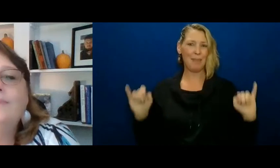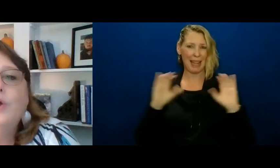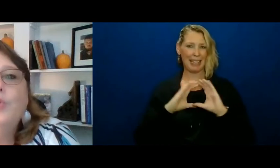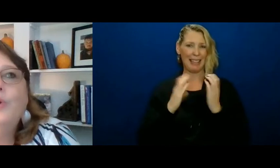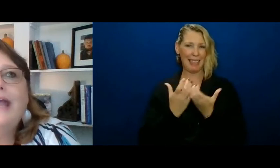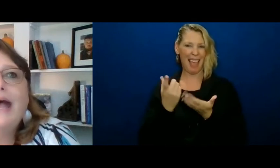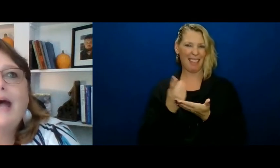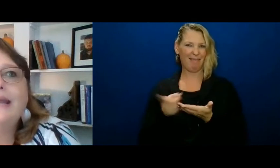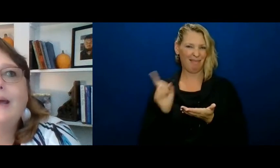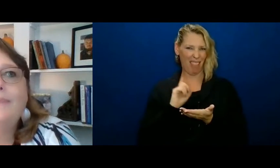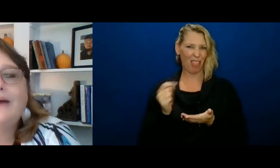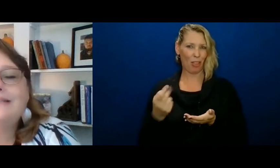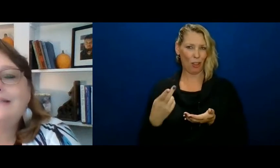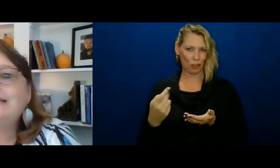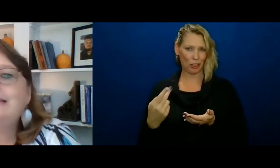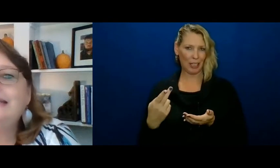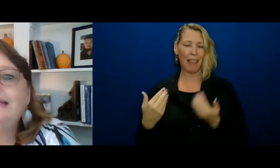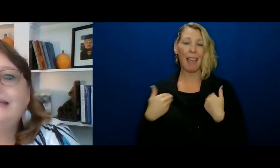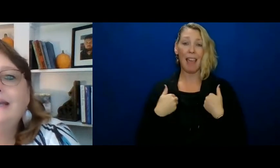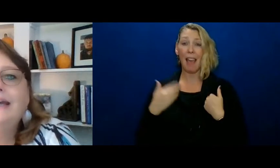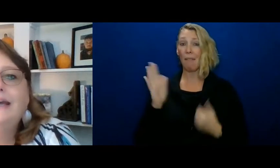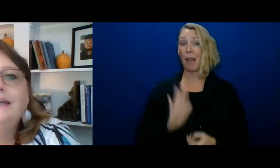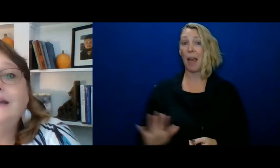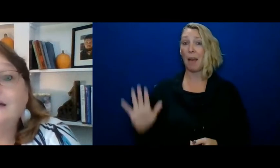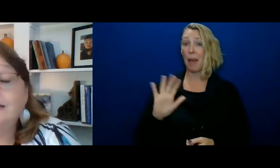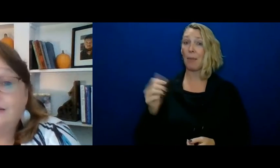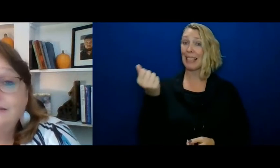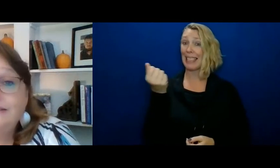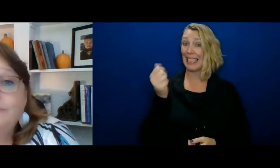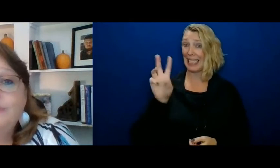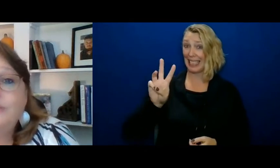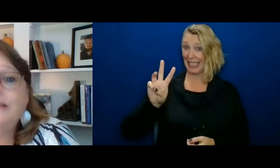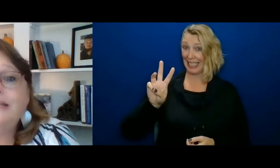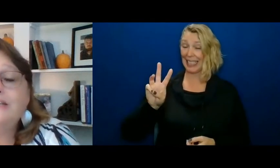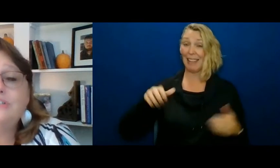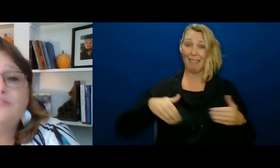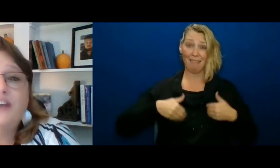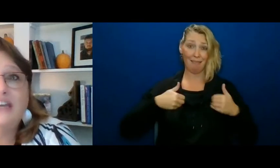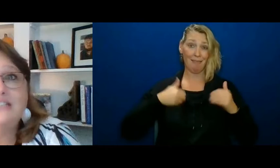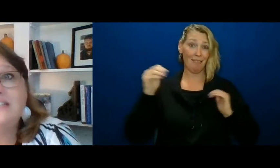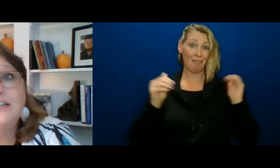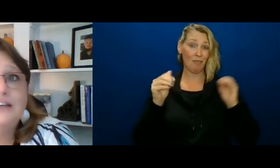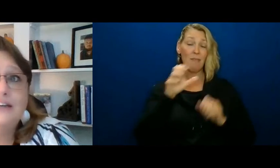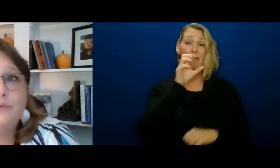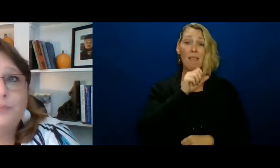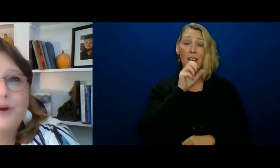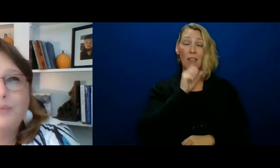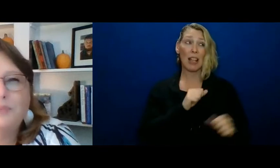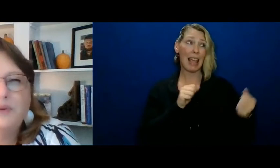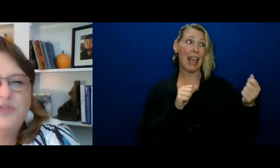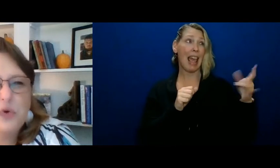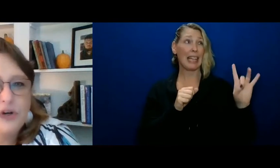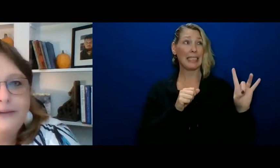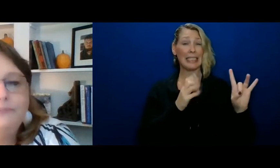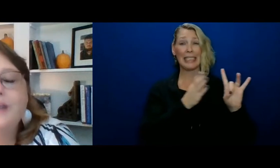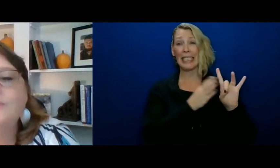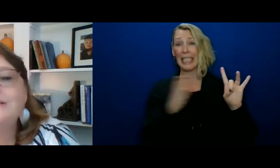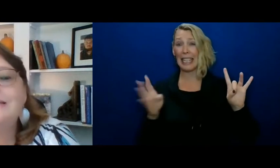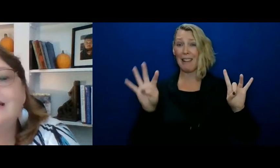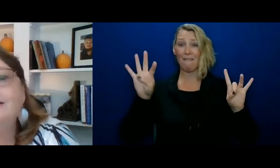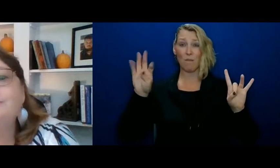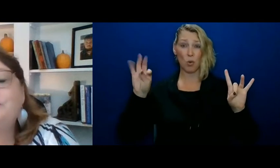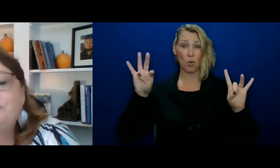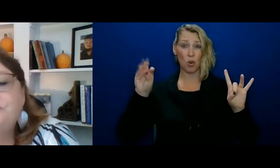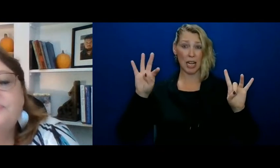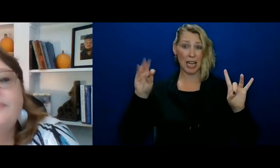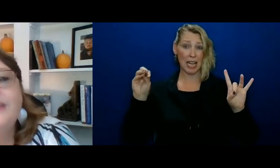we had about 16 young adults between the ages of 18 and probably 40, I